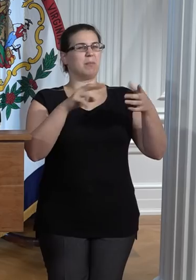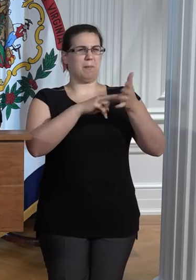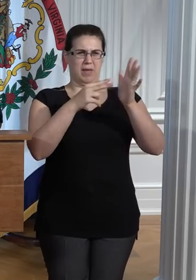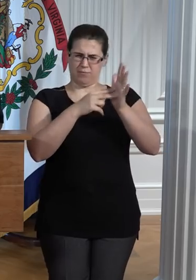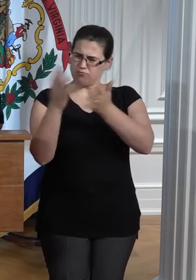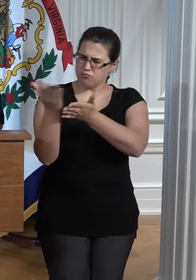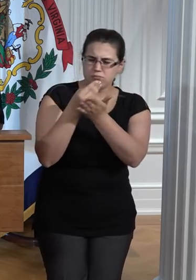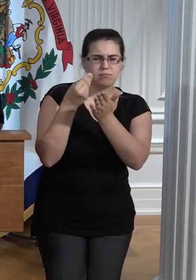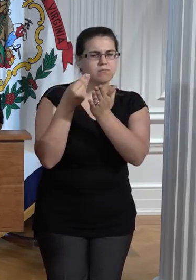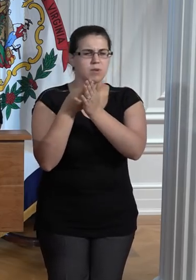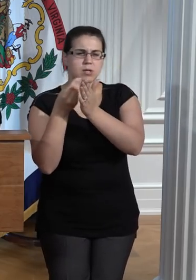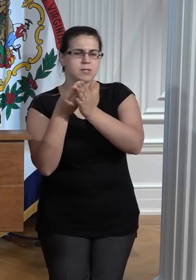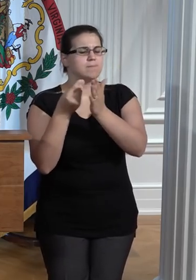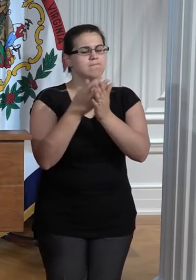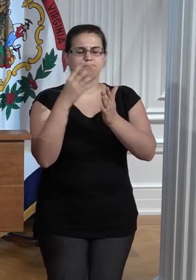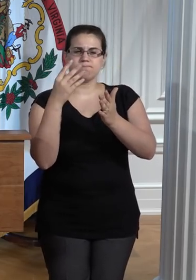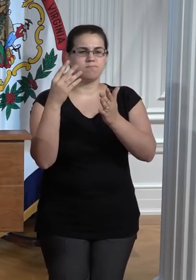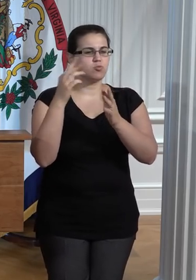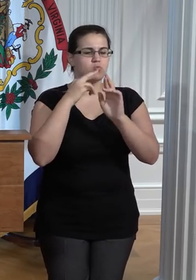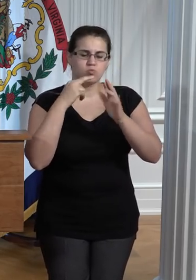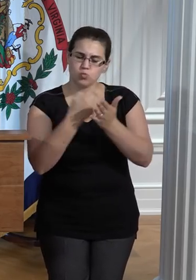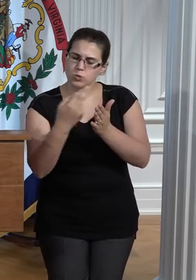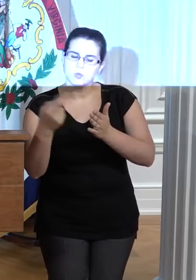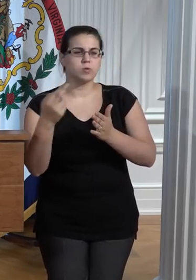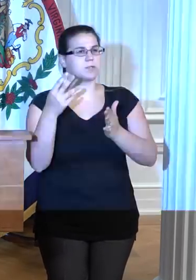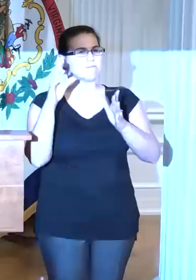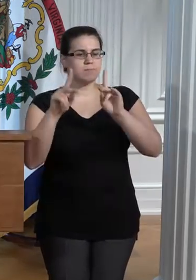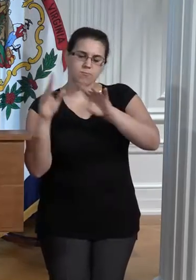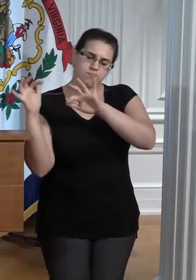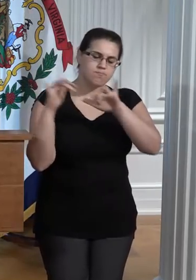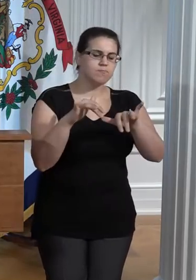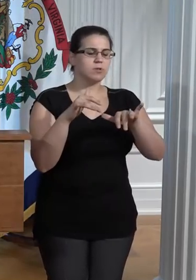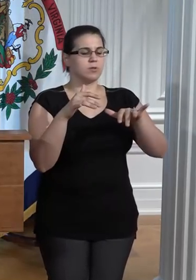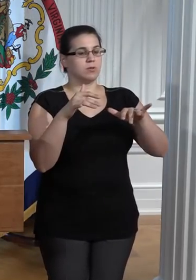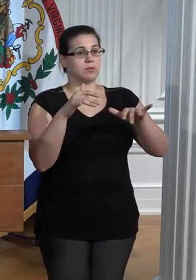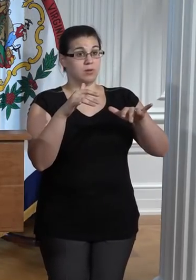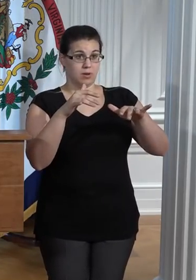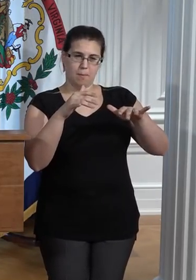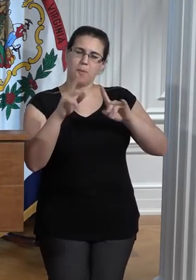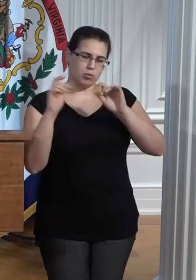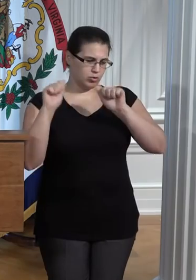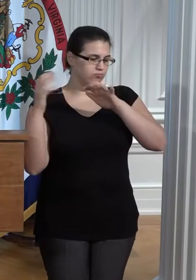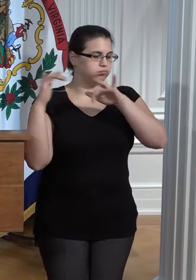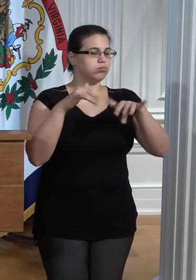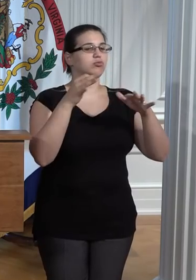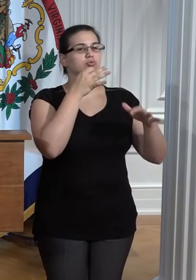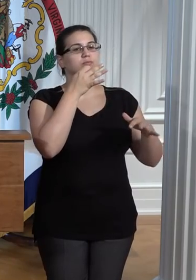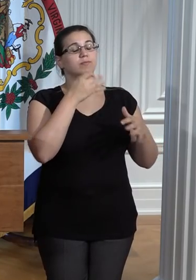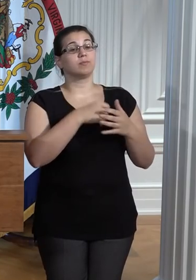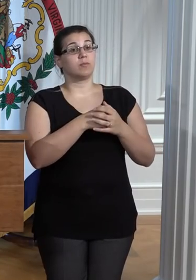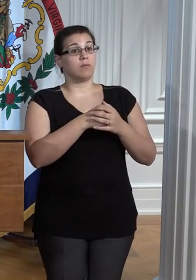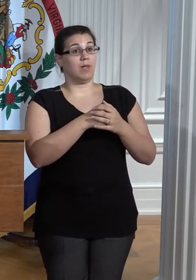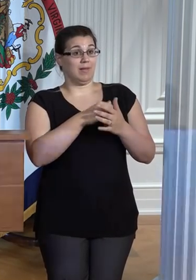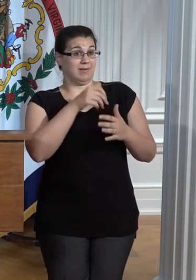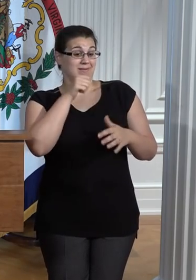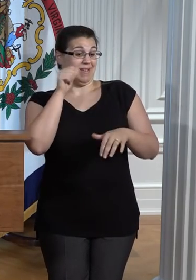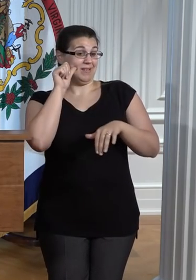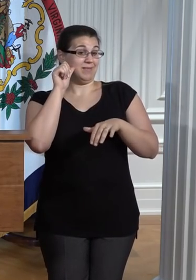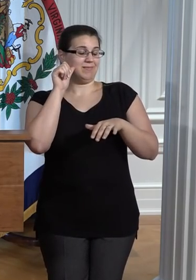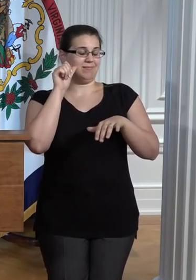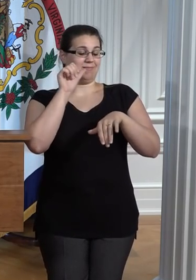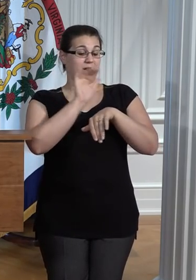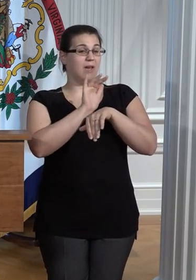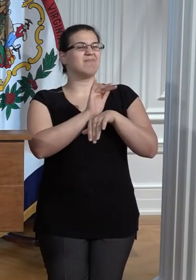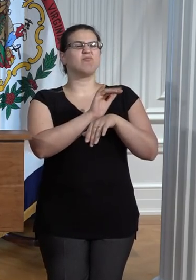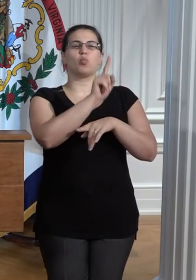and put boots on the ground. At the last night, we had 150 members of our National Guard prepared to